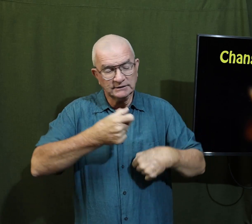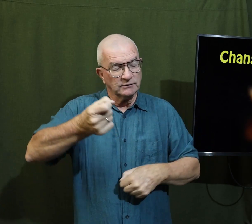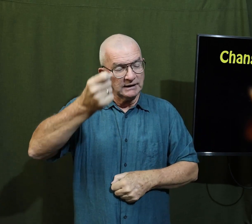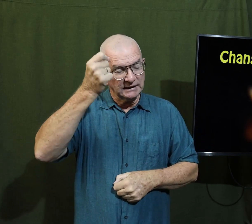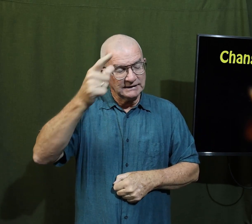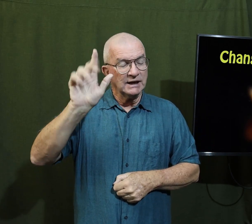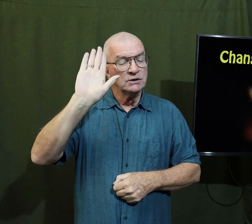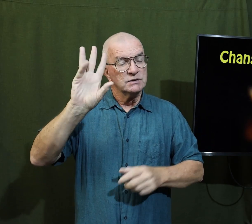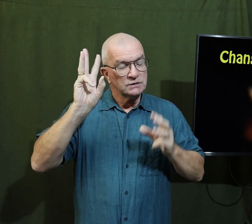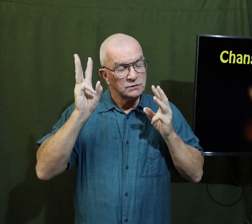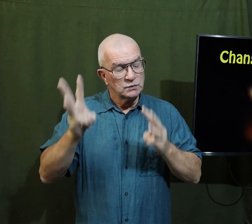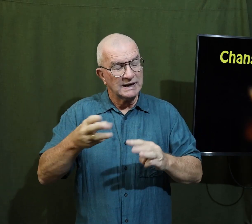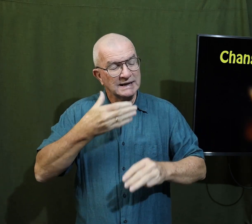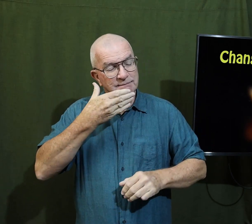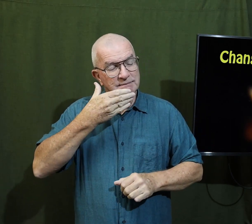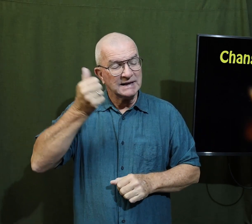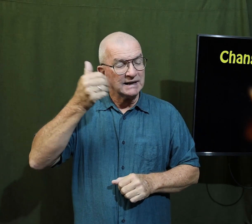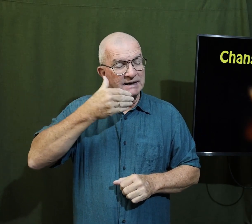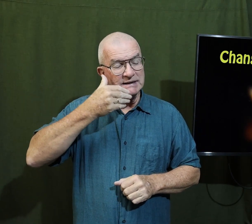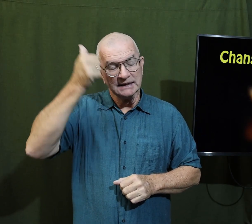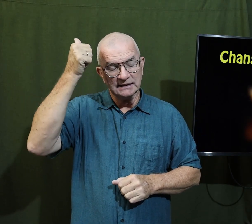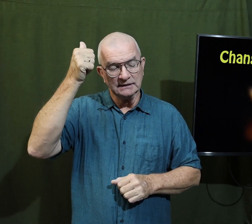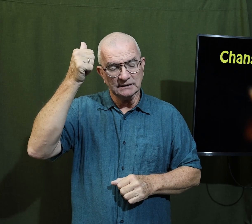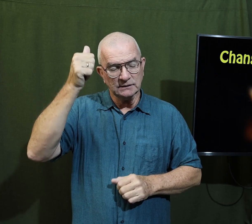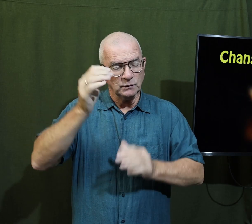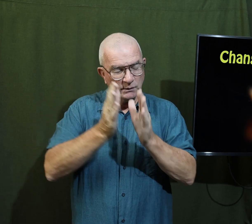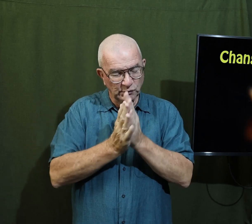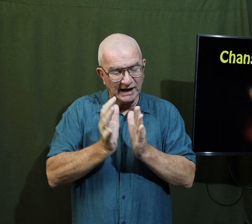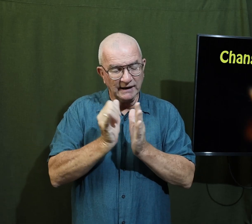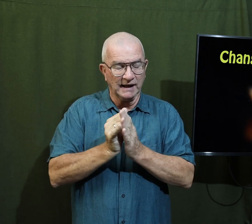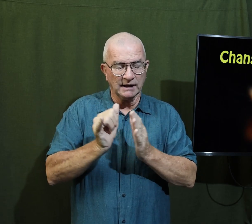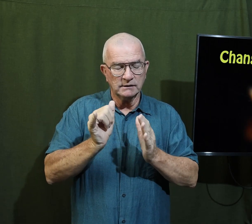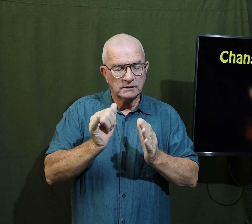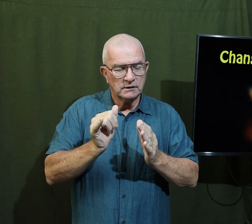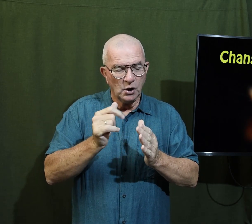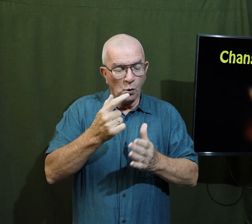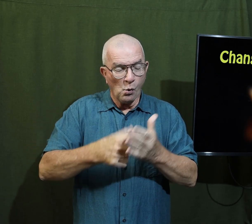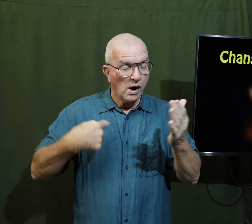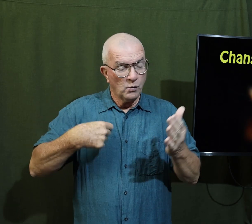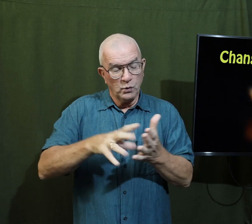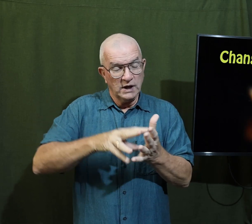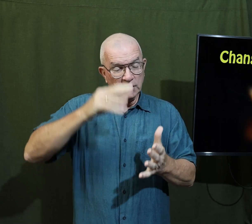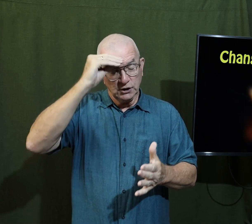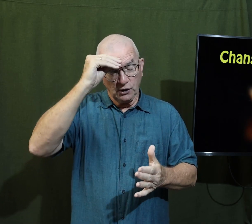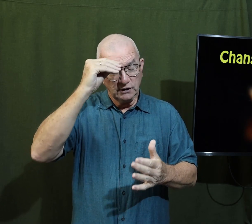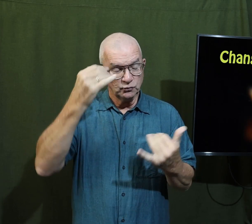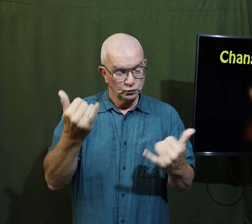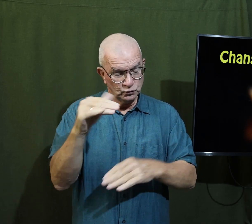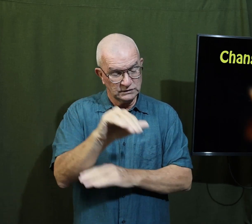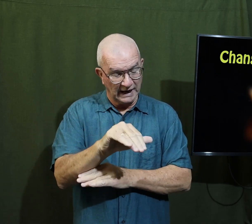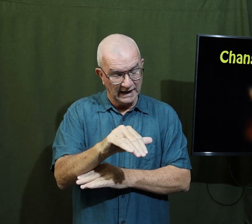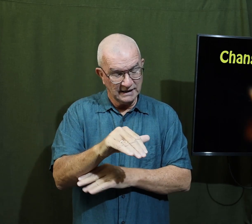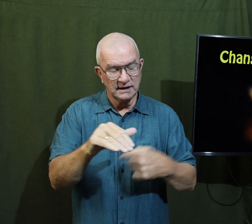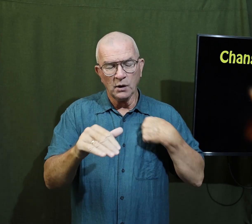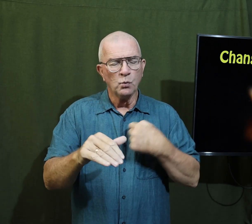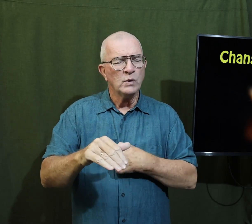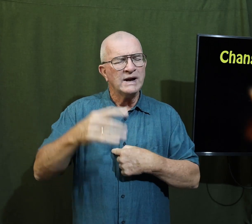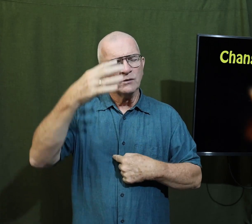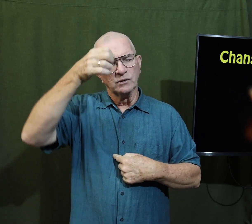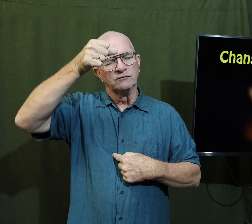help us to understand your ways better. We pray that what we learn tonight, that